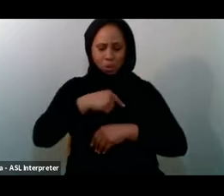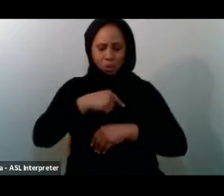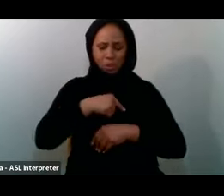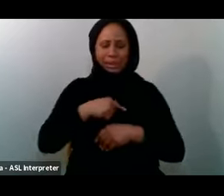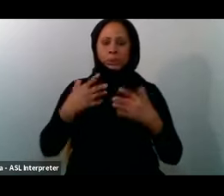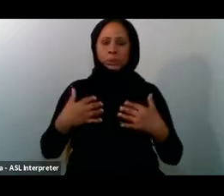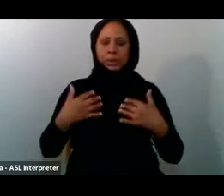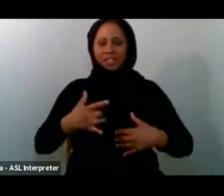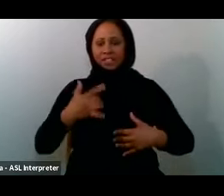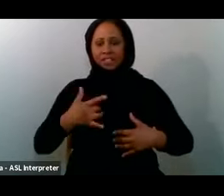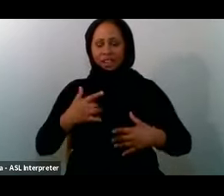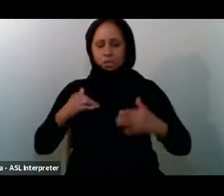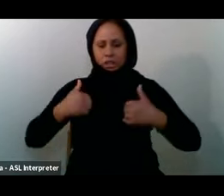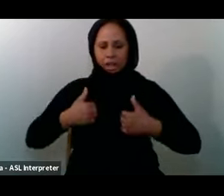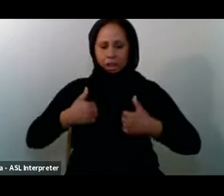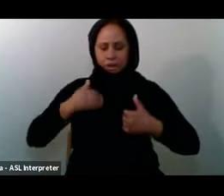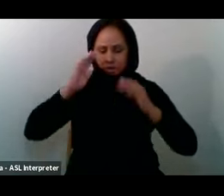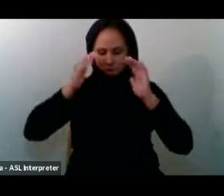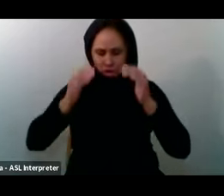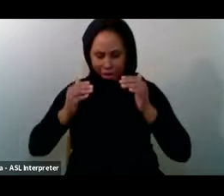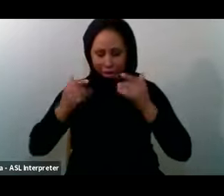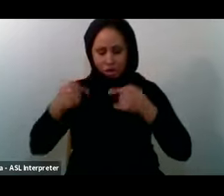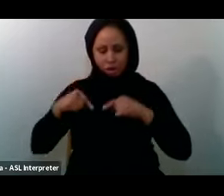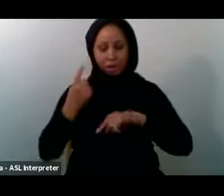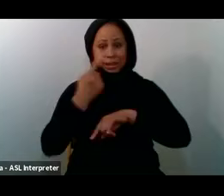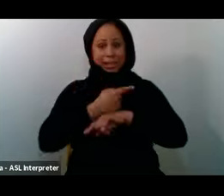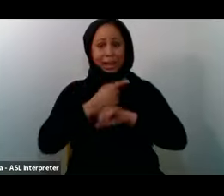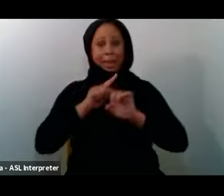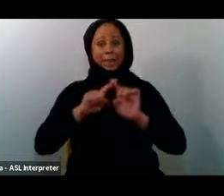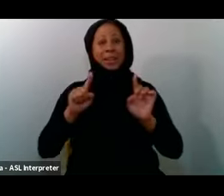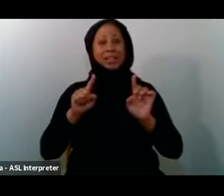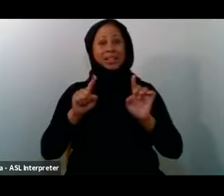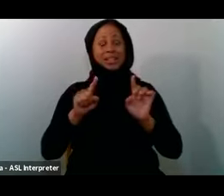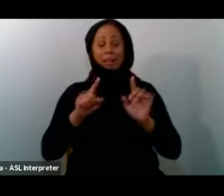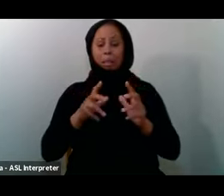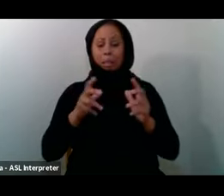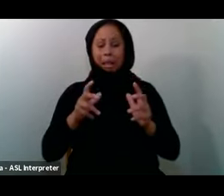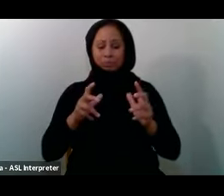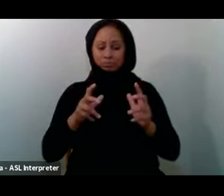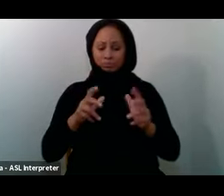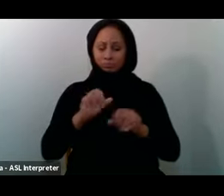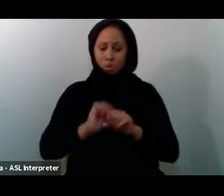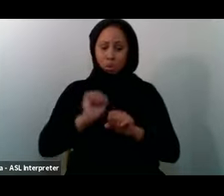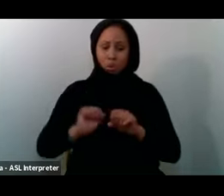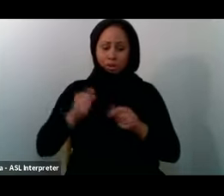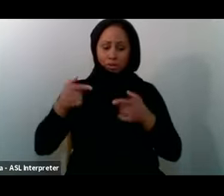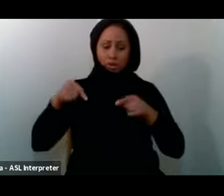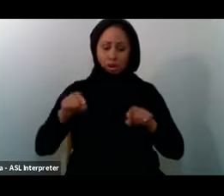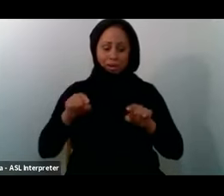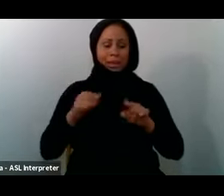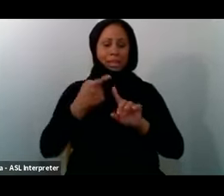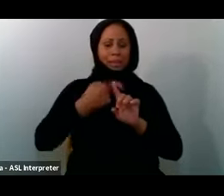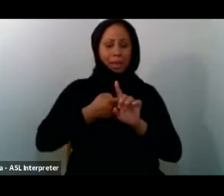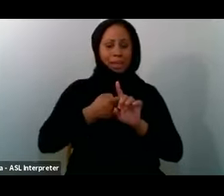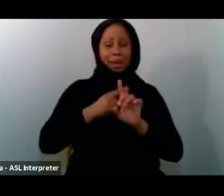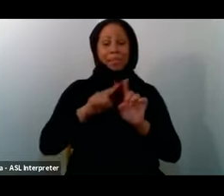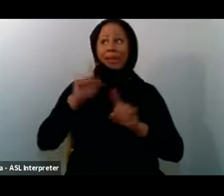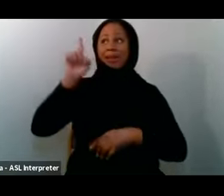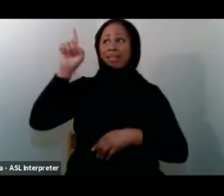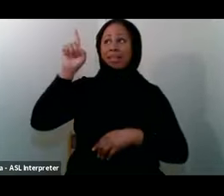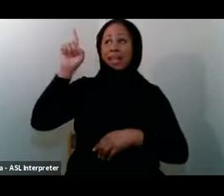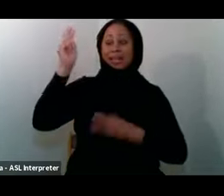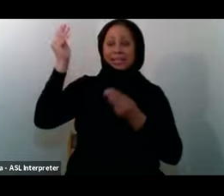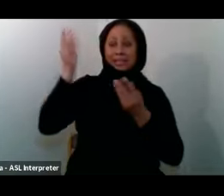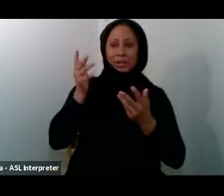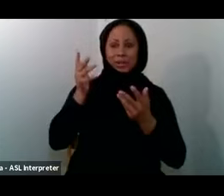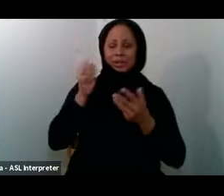happens in the month of Ramadan But Allah subhanahu wa ta'ala tells us That the essence of Ramadan Is not to make life difficult for you